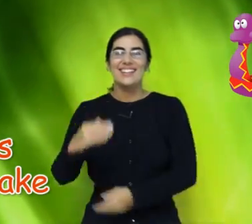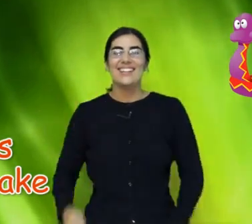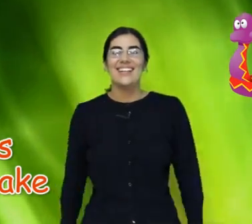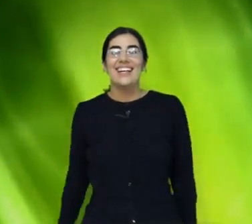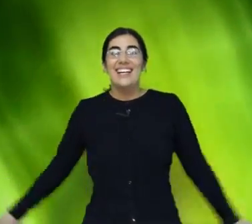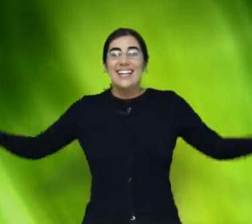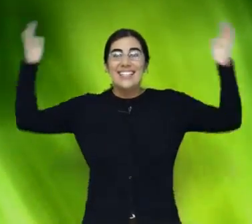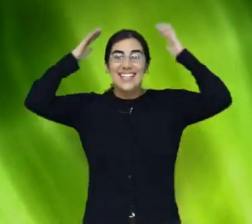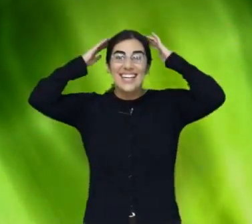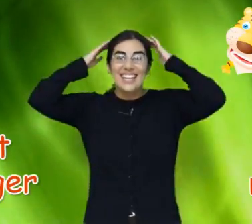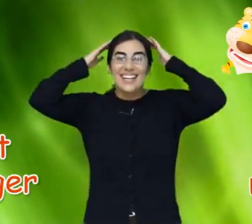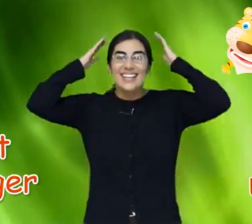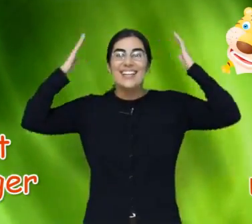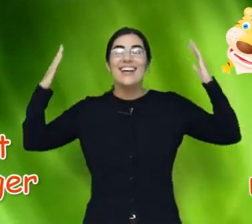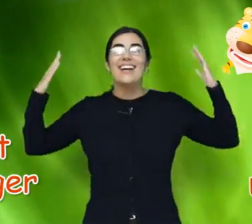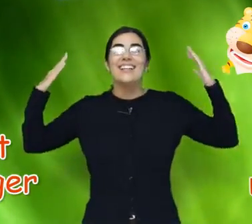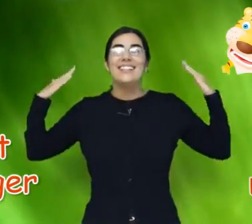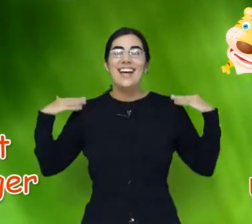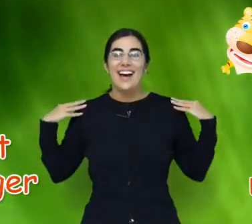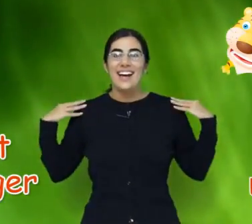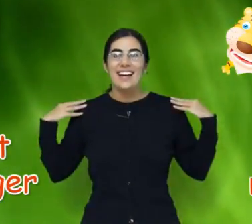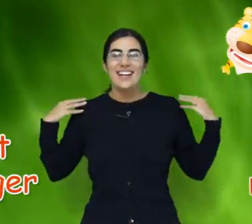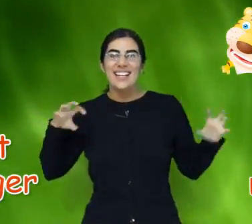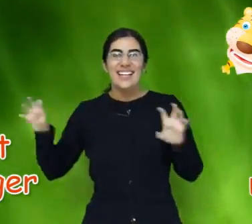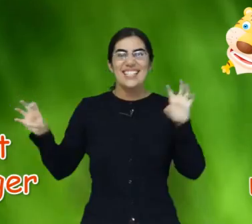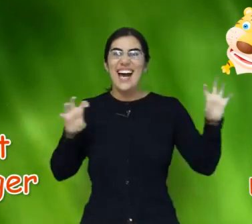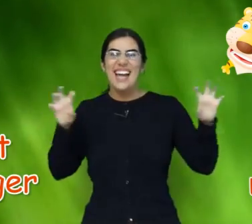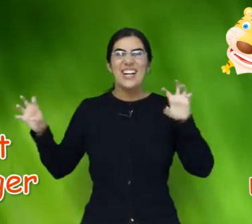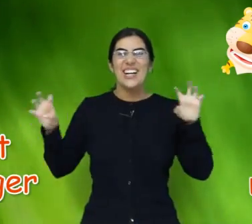T. T. Tiger.